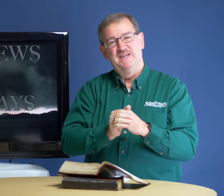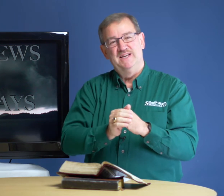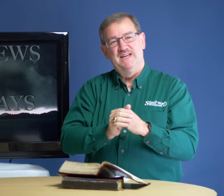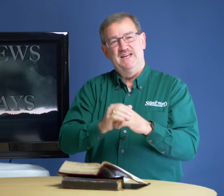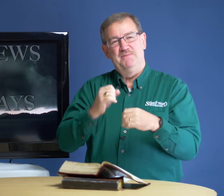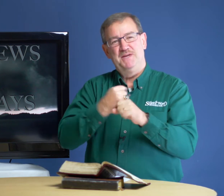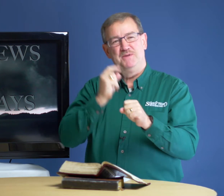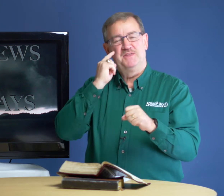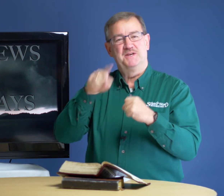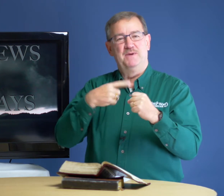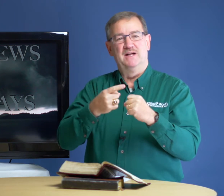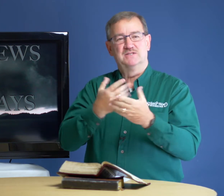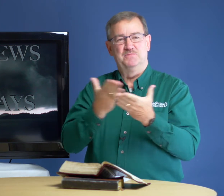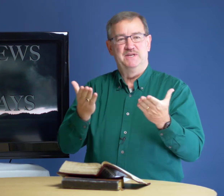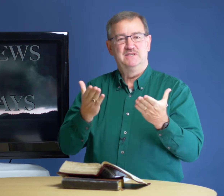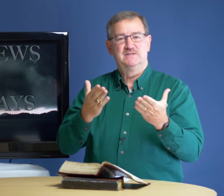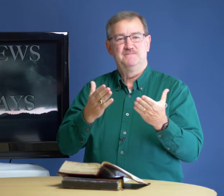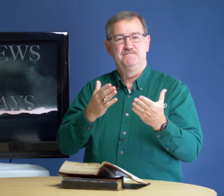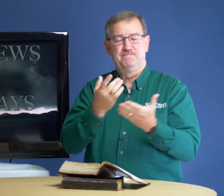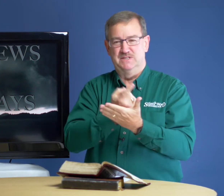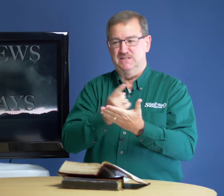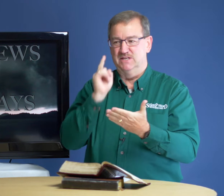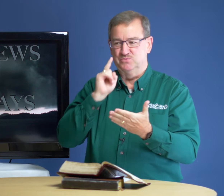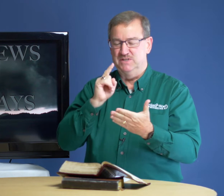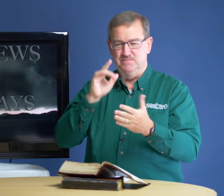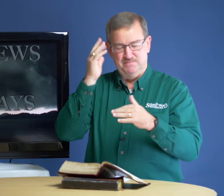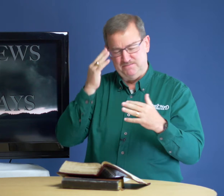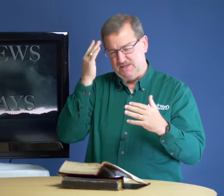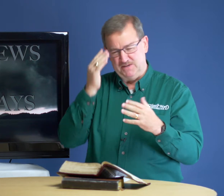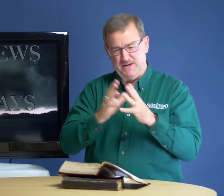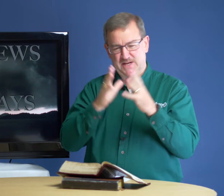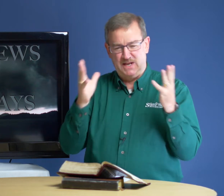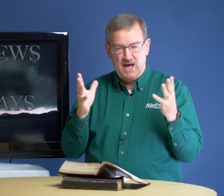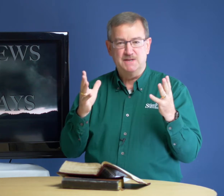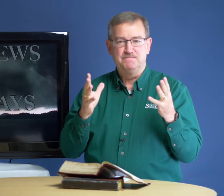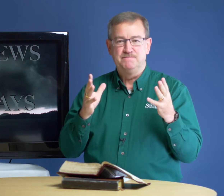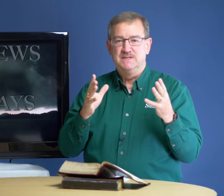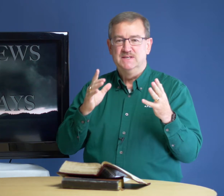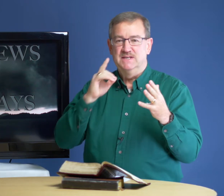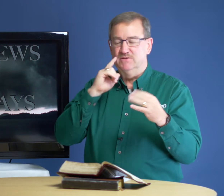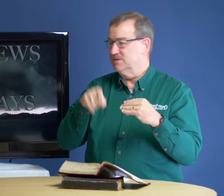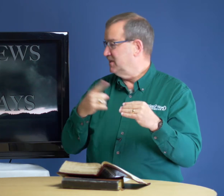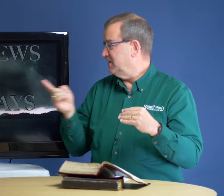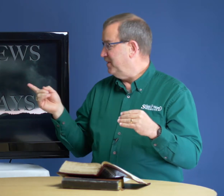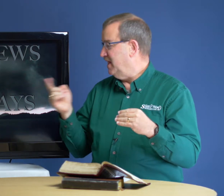And it made me think about some things. This last week, I've been thinking about it a lot. And I was thinking about